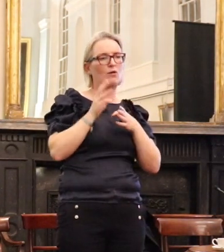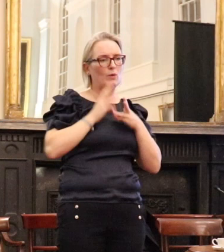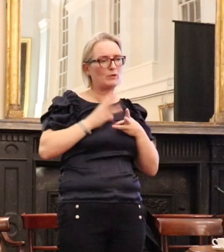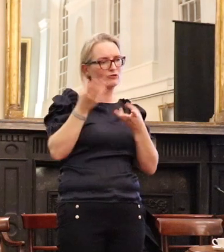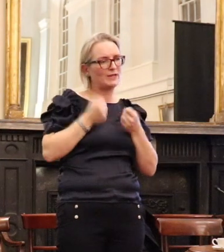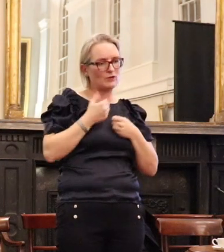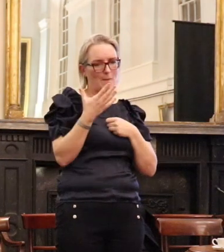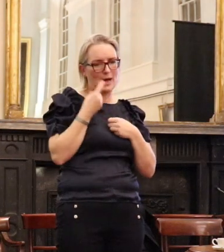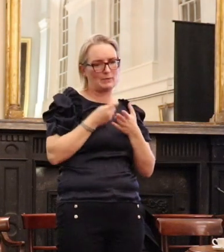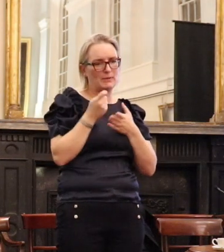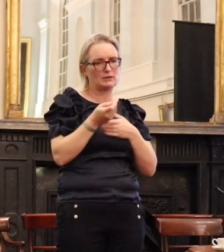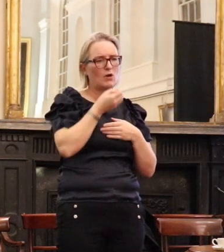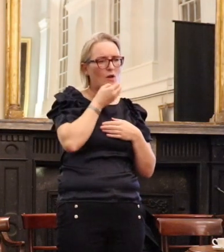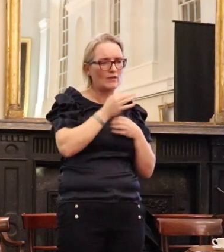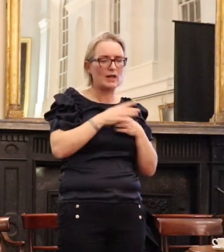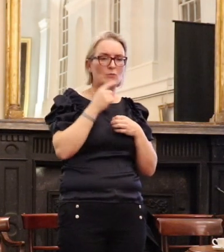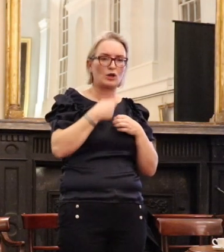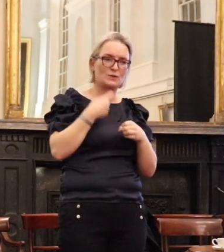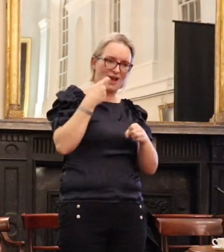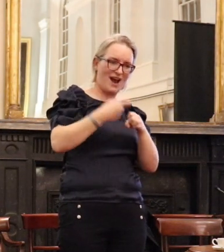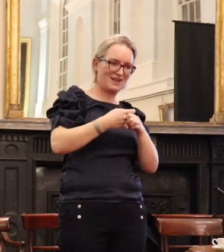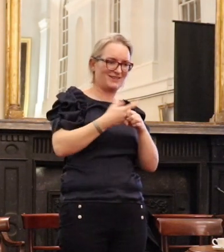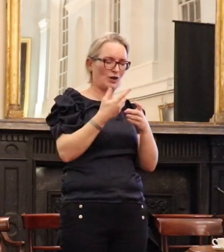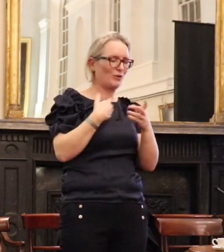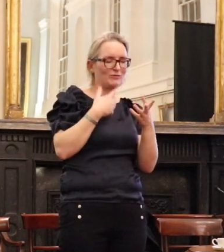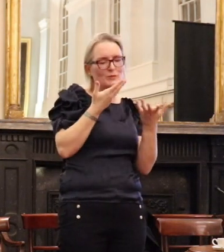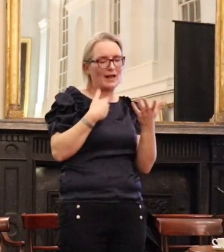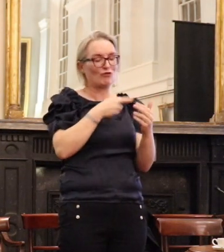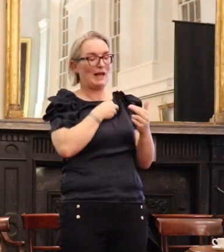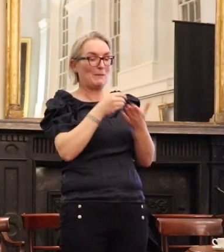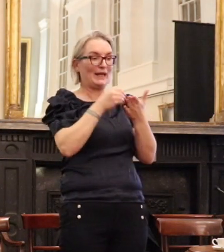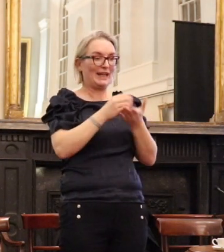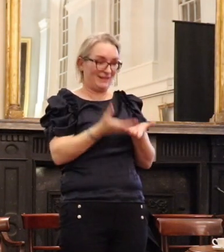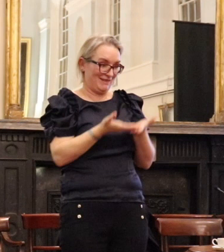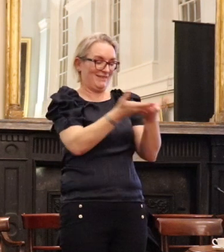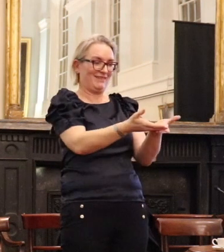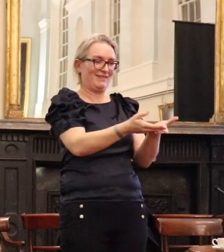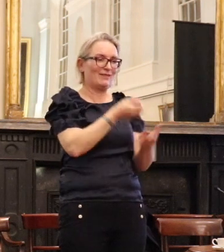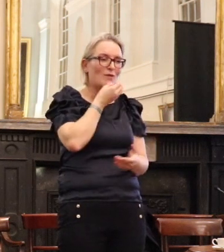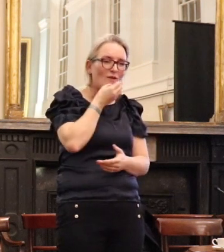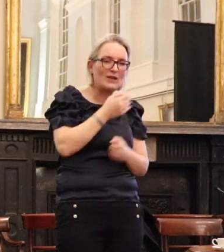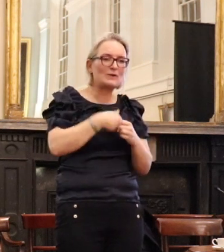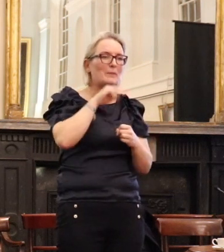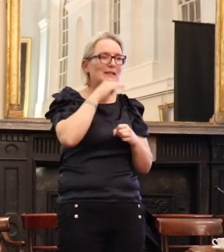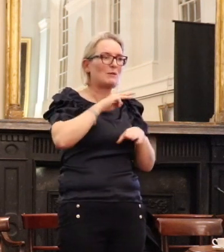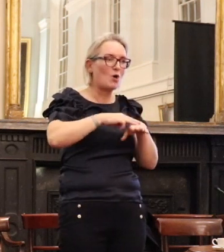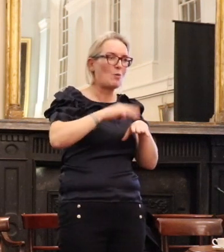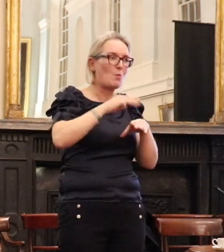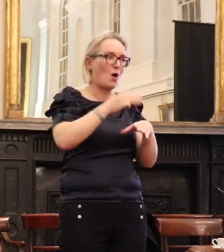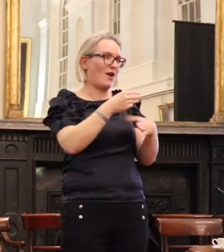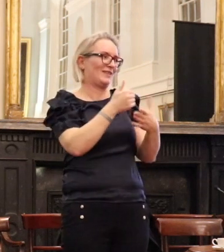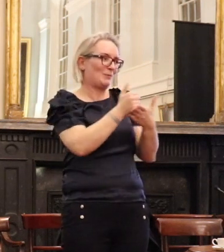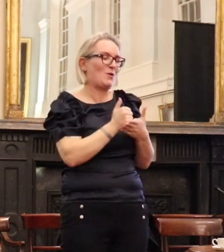on social welfare, it was hard cash. And there is nothing to increase the goodwill that you have as an organisation